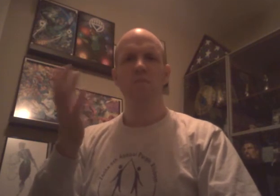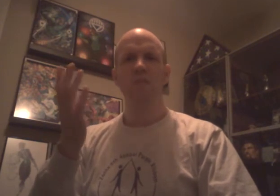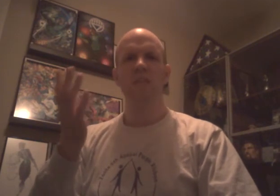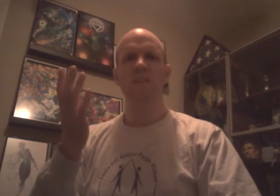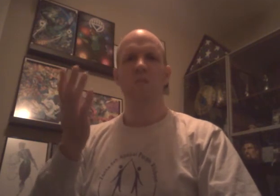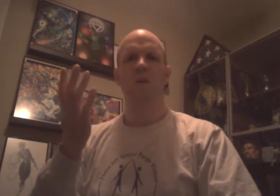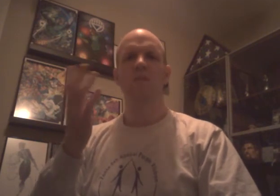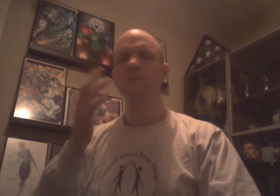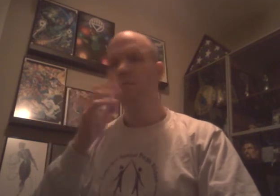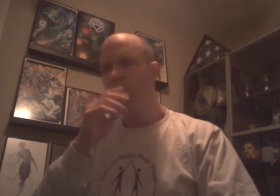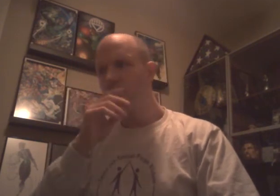decent work.